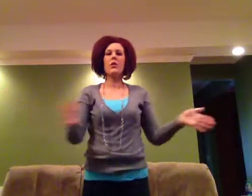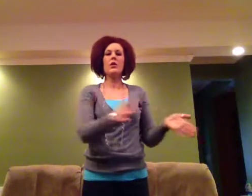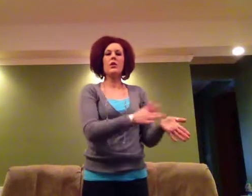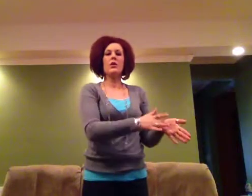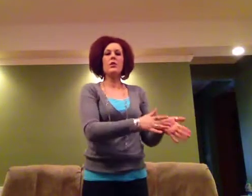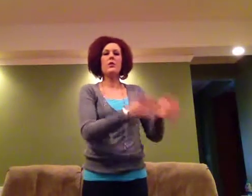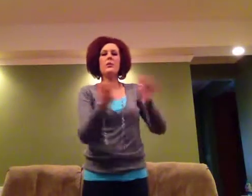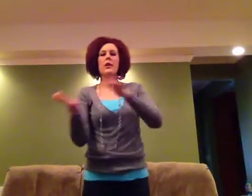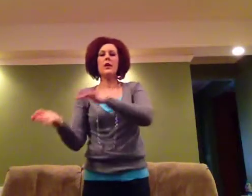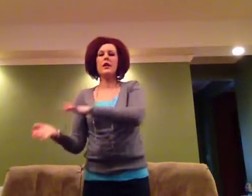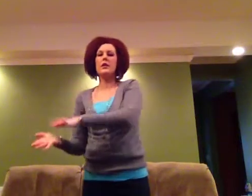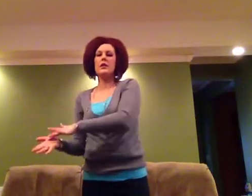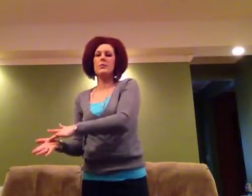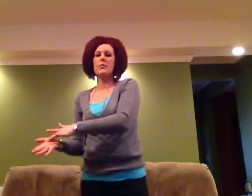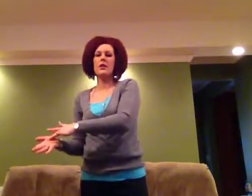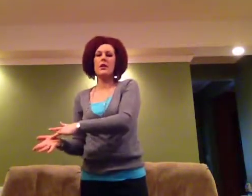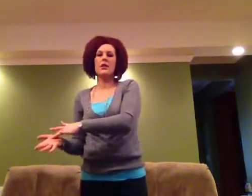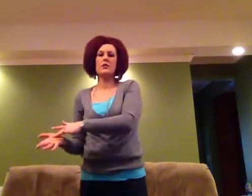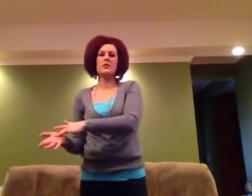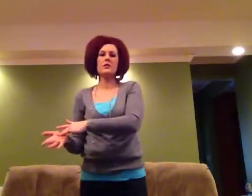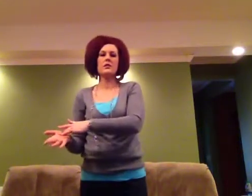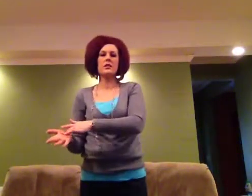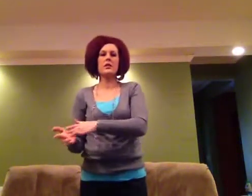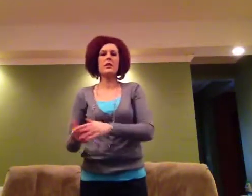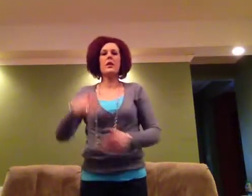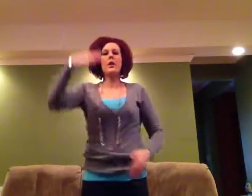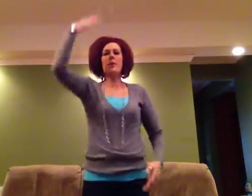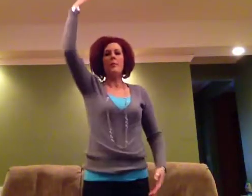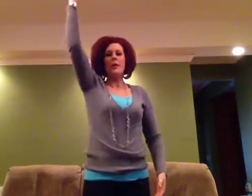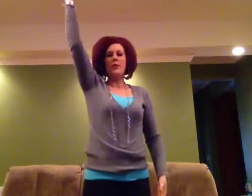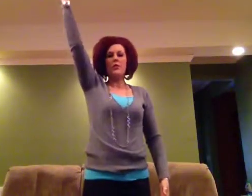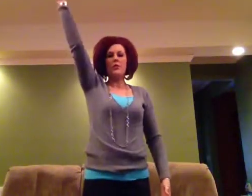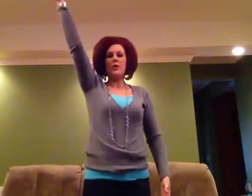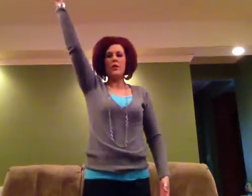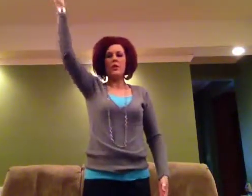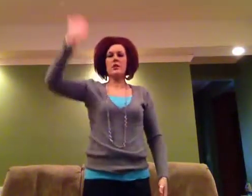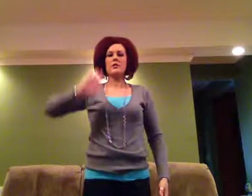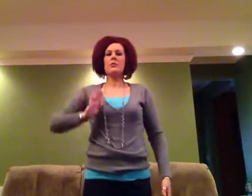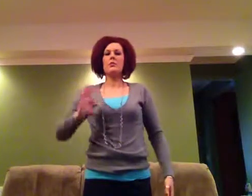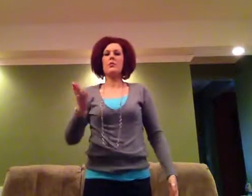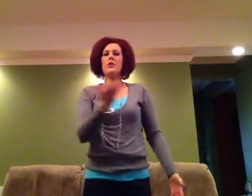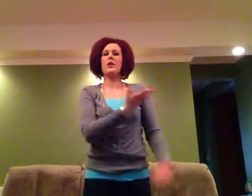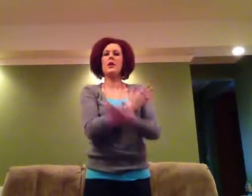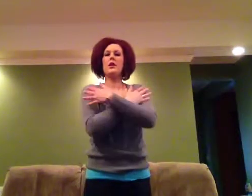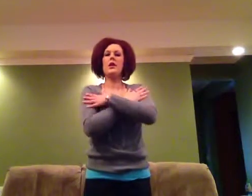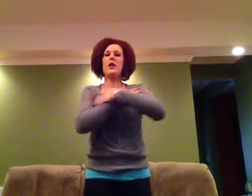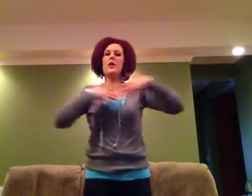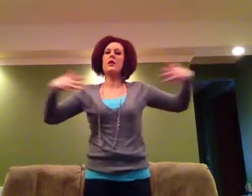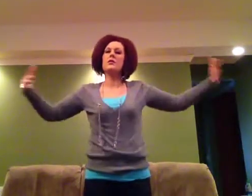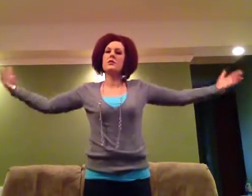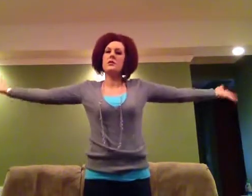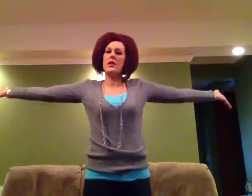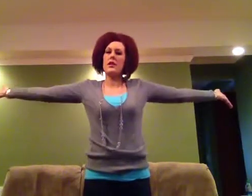you, baby, right. And by his wounds, by his wounds we are healed.